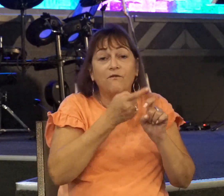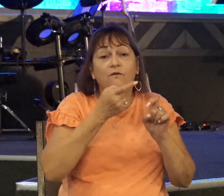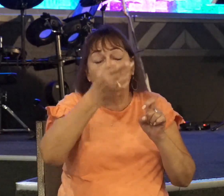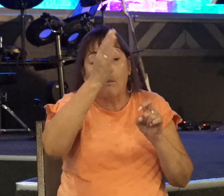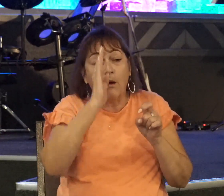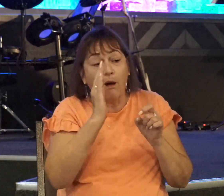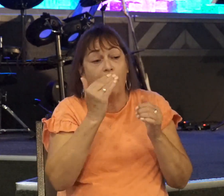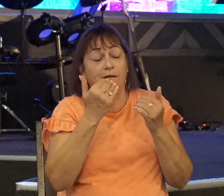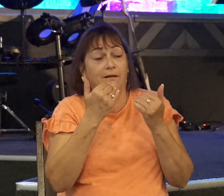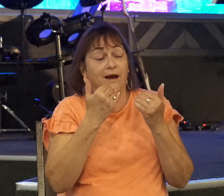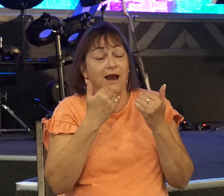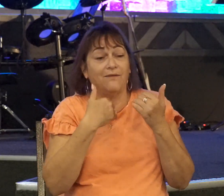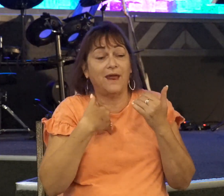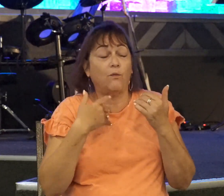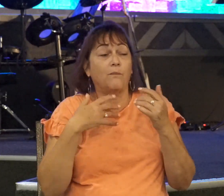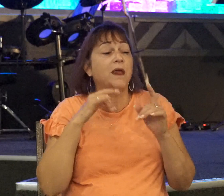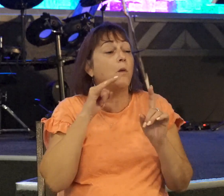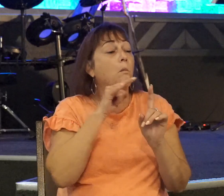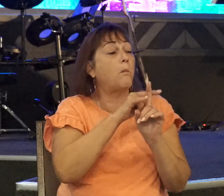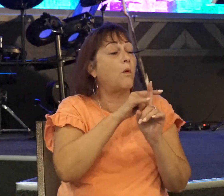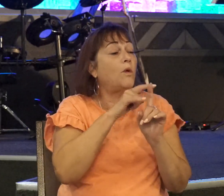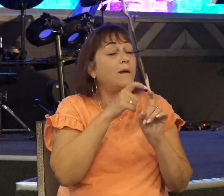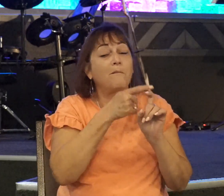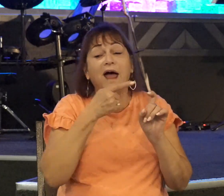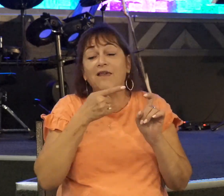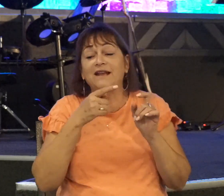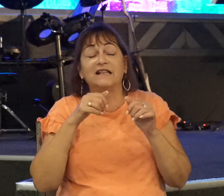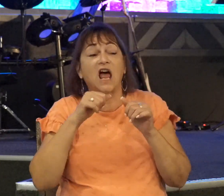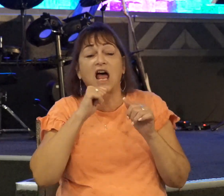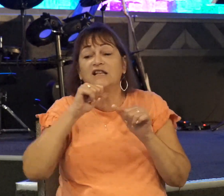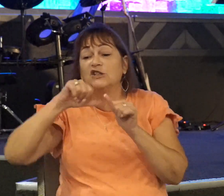they were being bullied by these uncircumcised pagans.